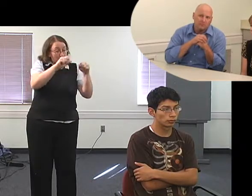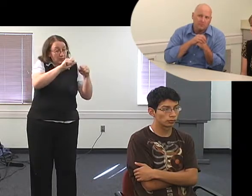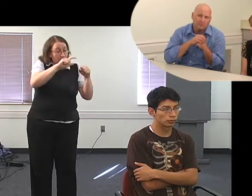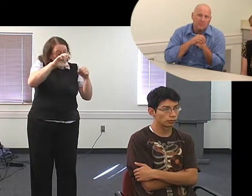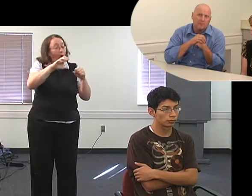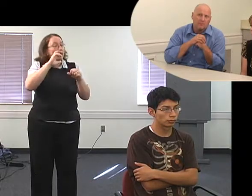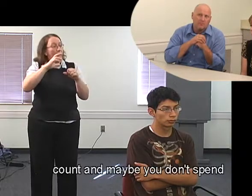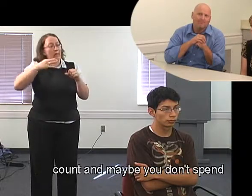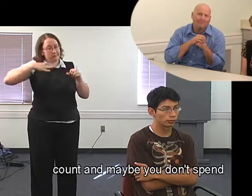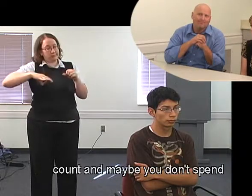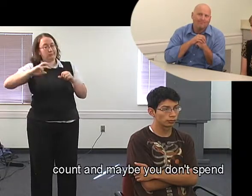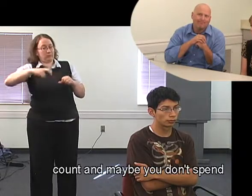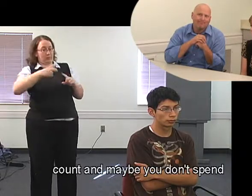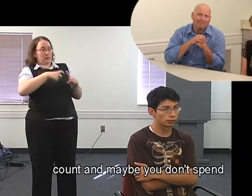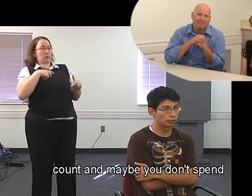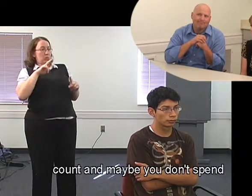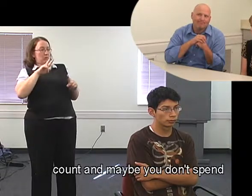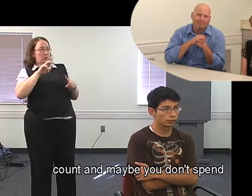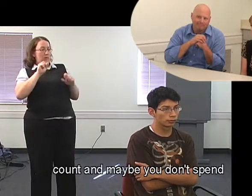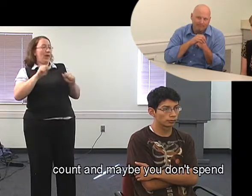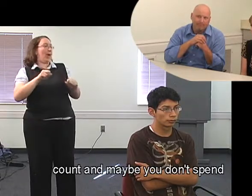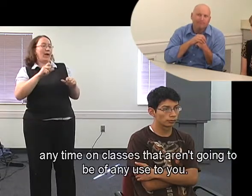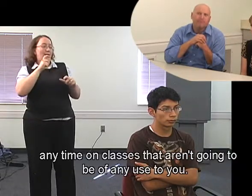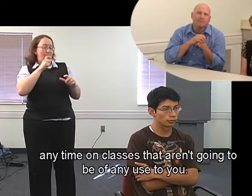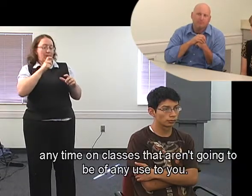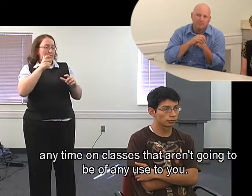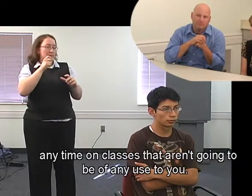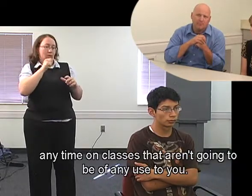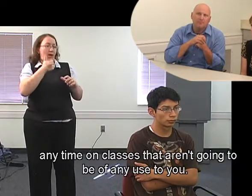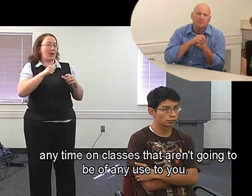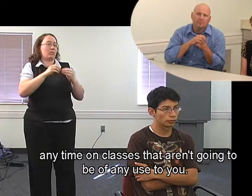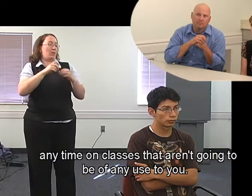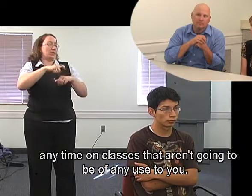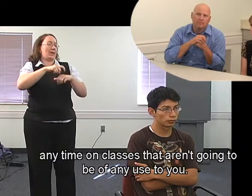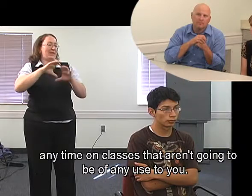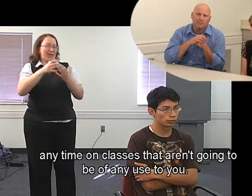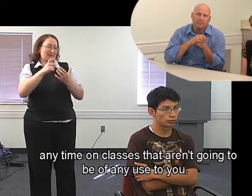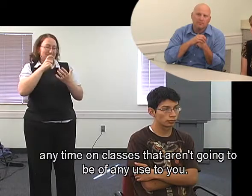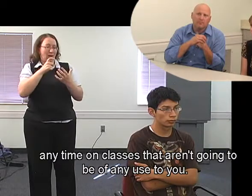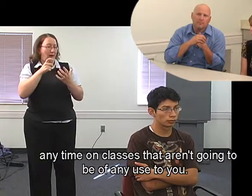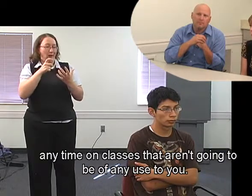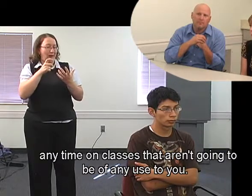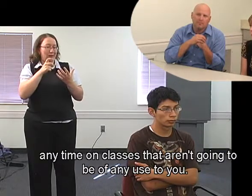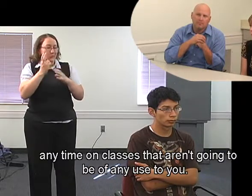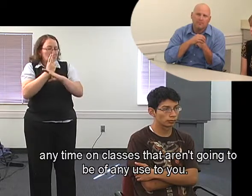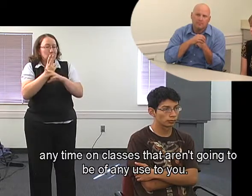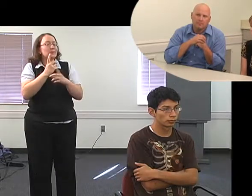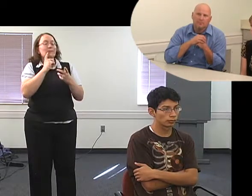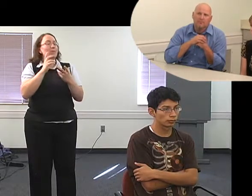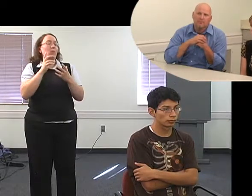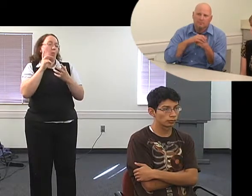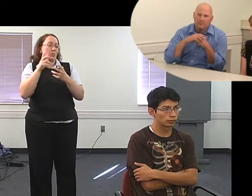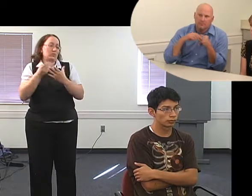count. And maybe you don't spend any time on classes that aren't going to be of any use to you.